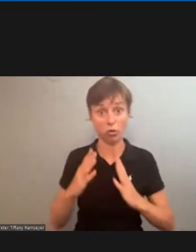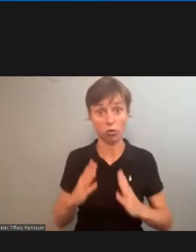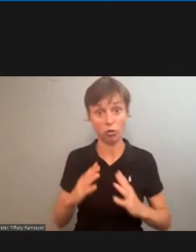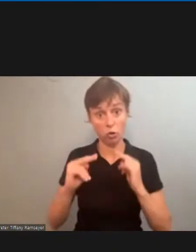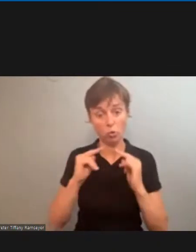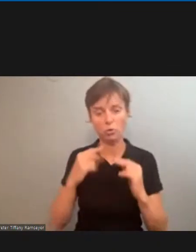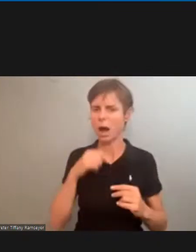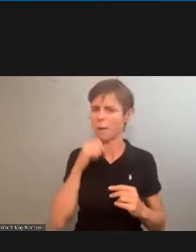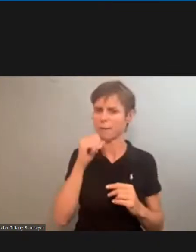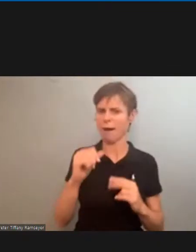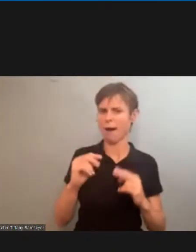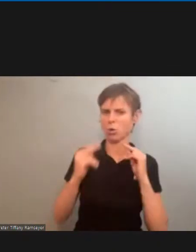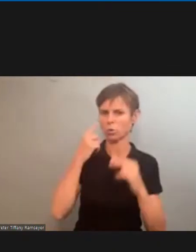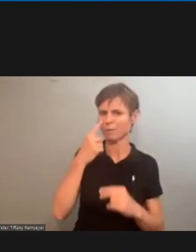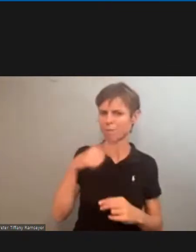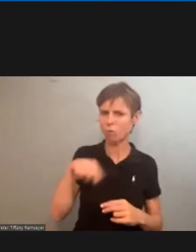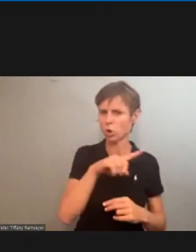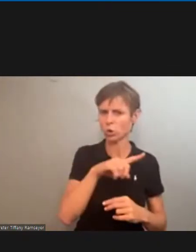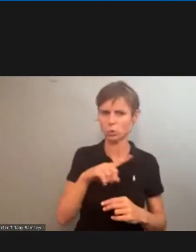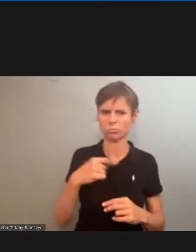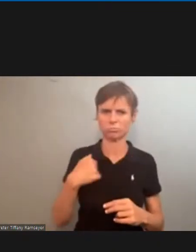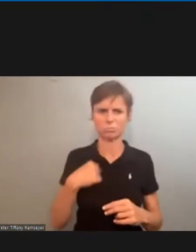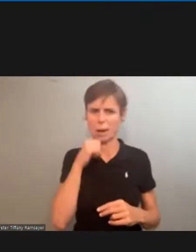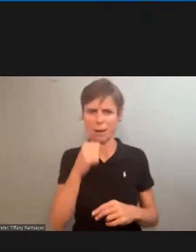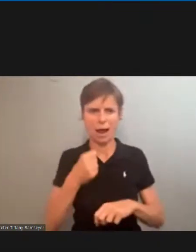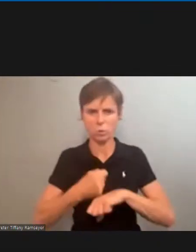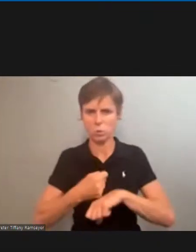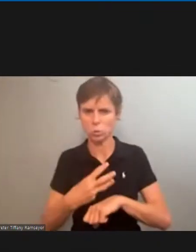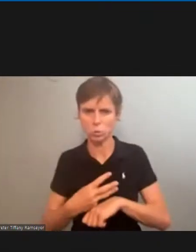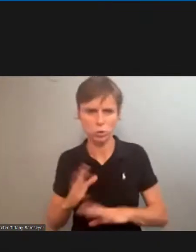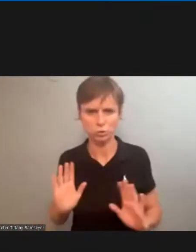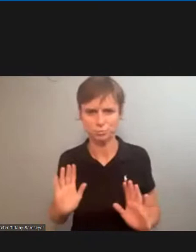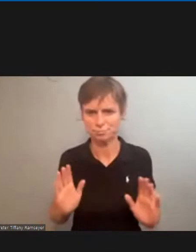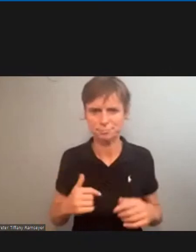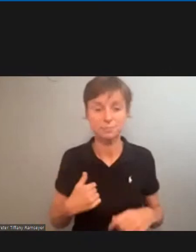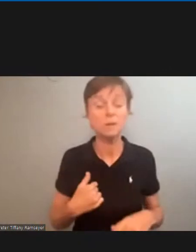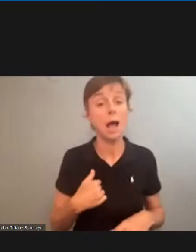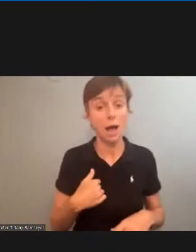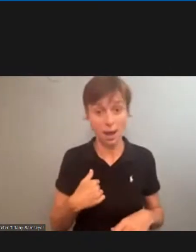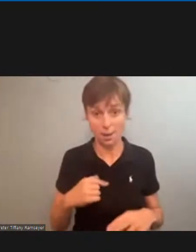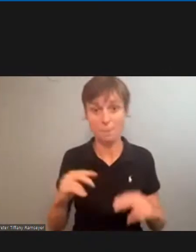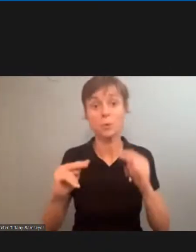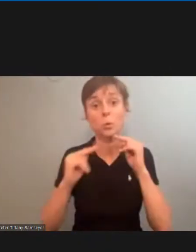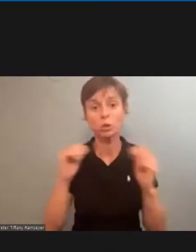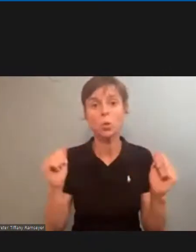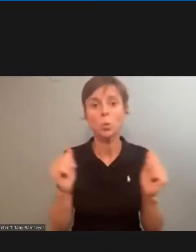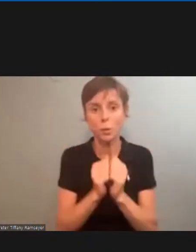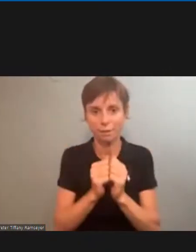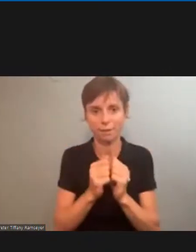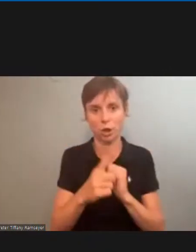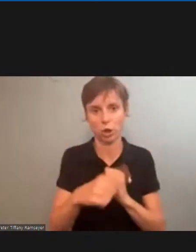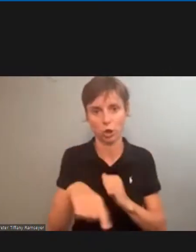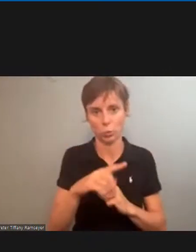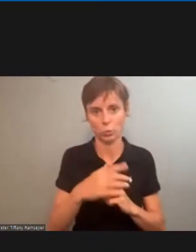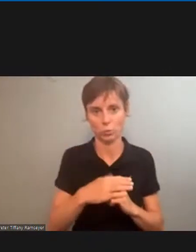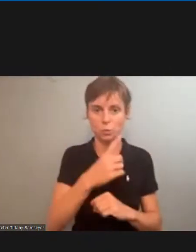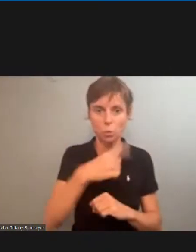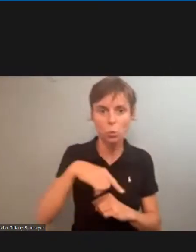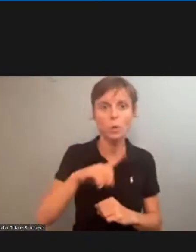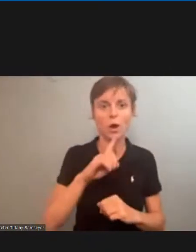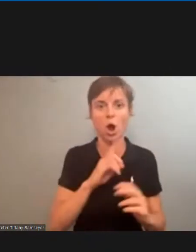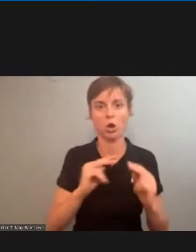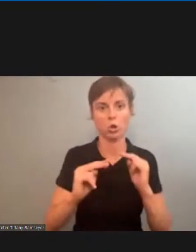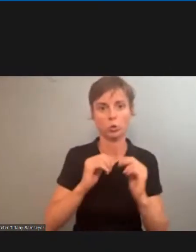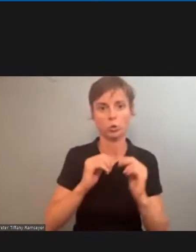negotiating for you because i'm not a social worker i'm negotiating with you we're negotiating together